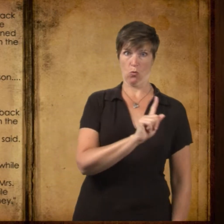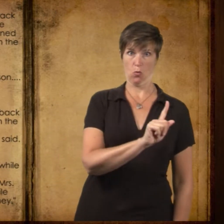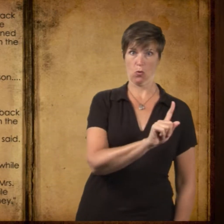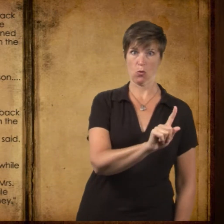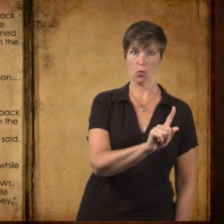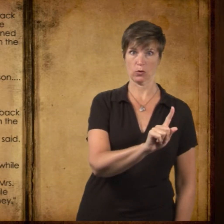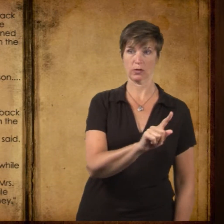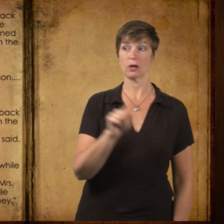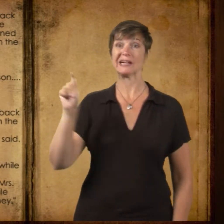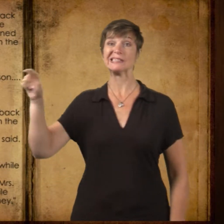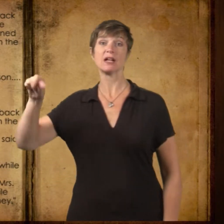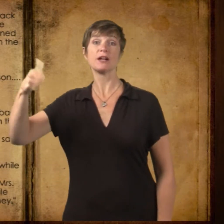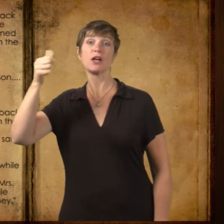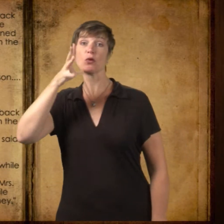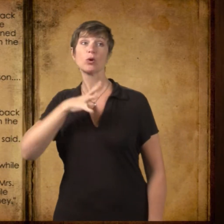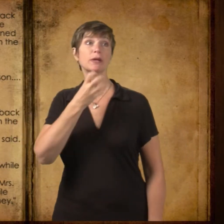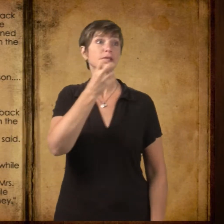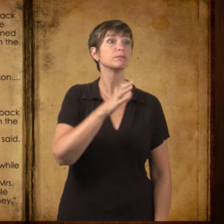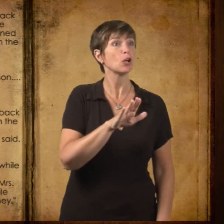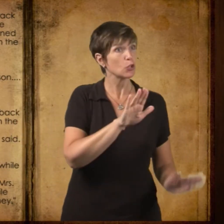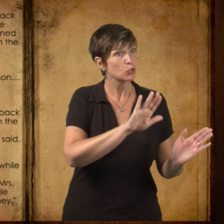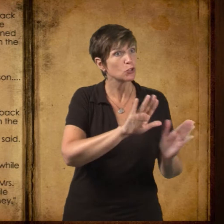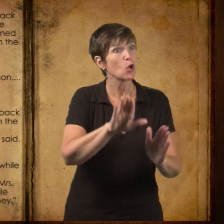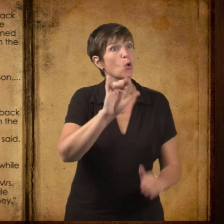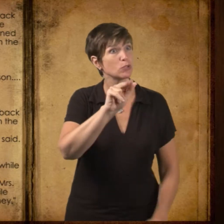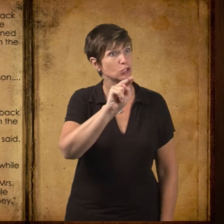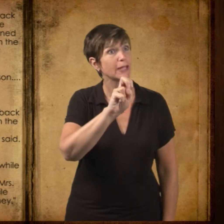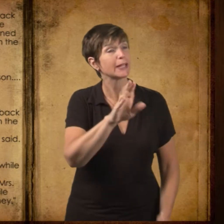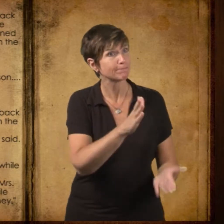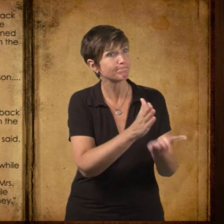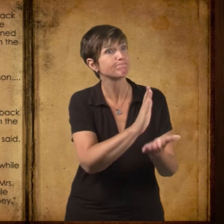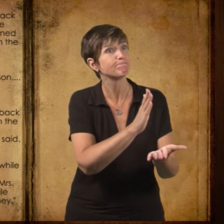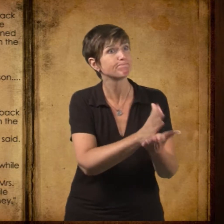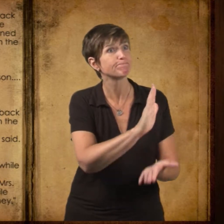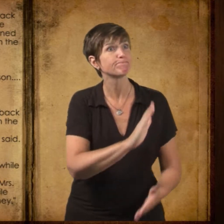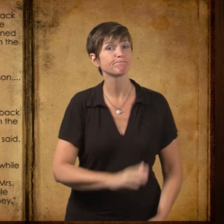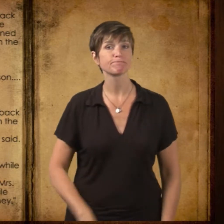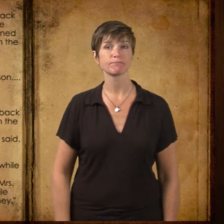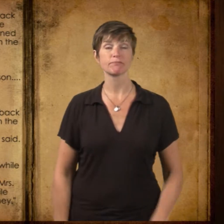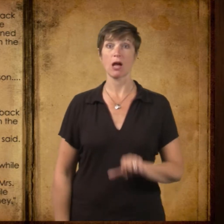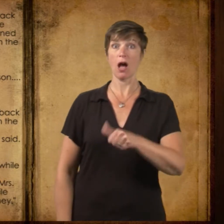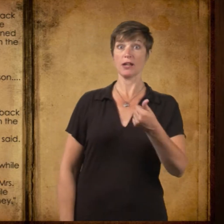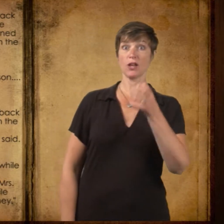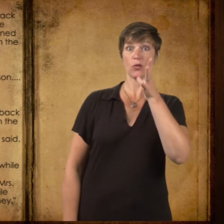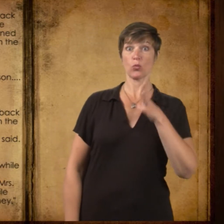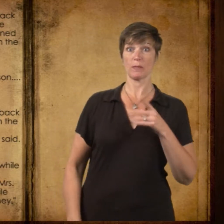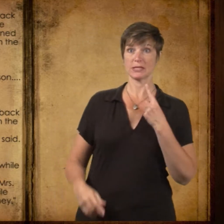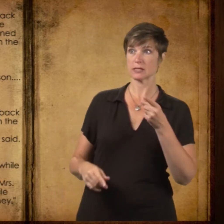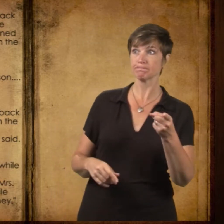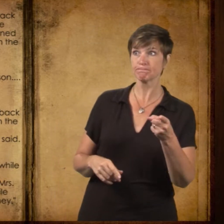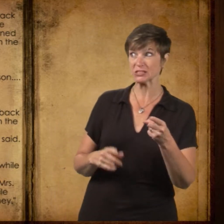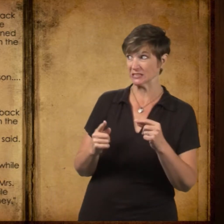women said, Go on, Janie! And another said, There she goes.